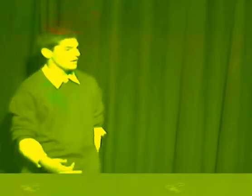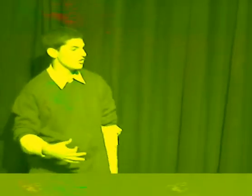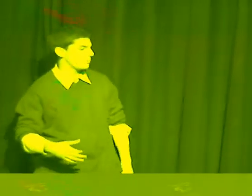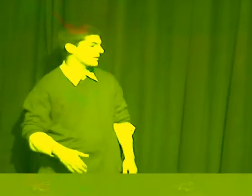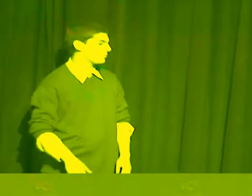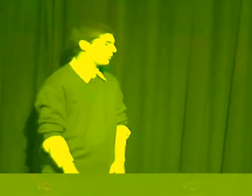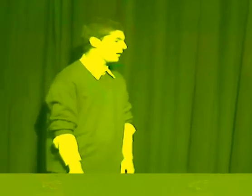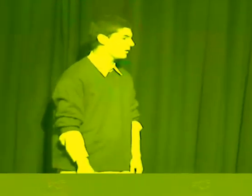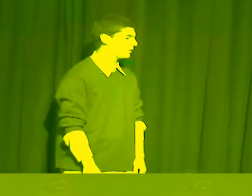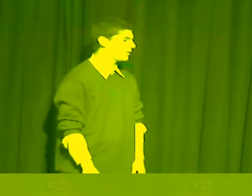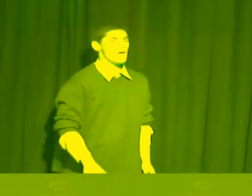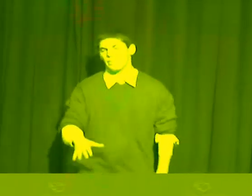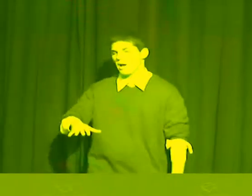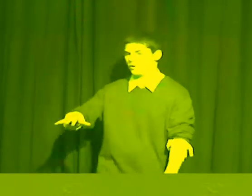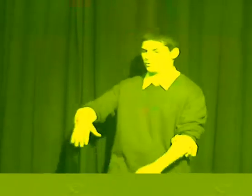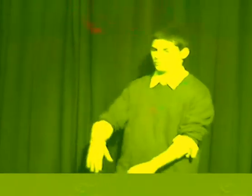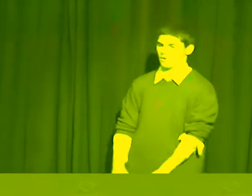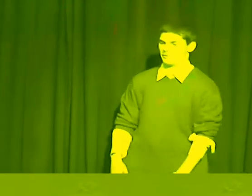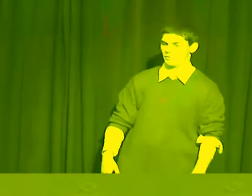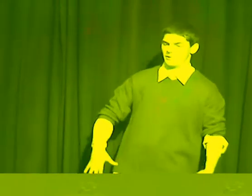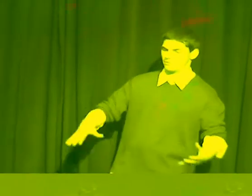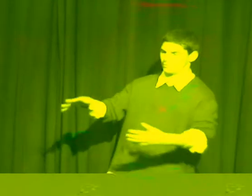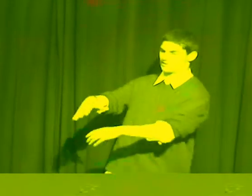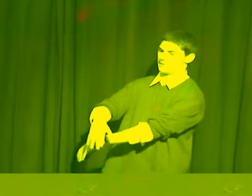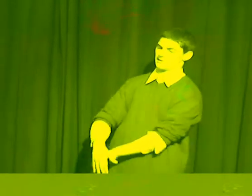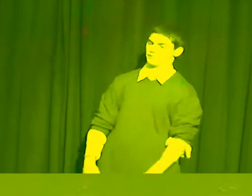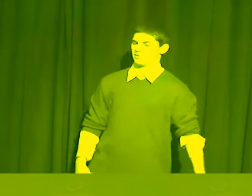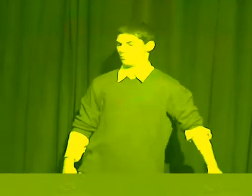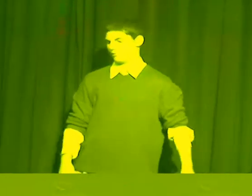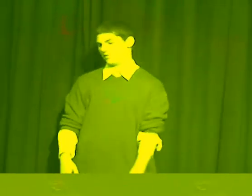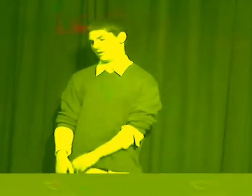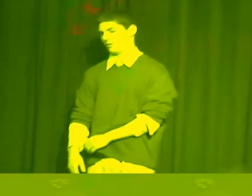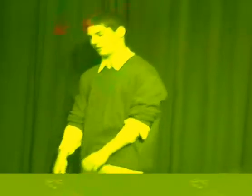Think I should buy some crack? Nah, dude, don't do it. Too expensive at the movie theaters.